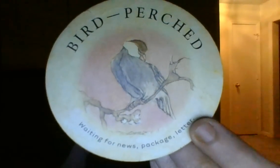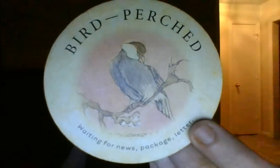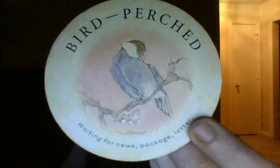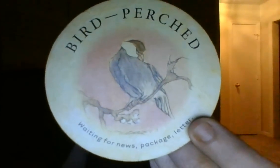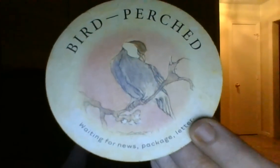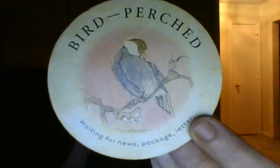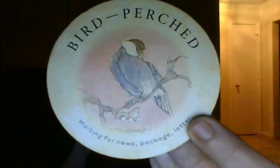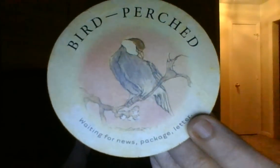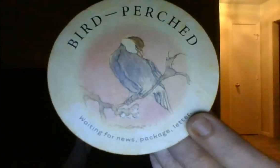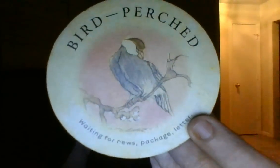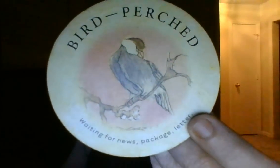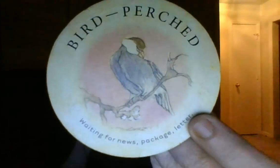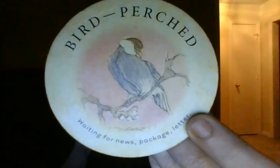And very important. Legal.